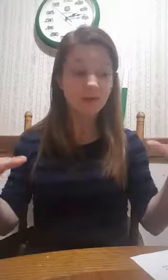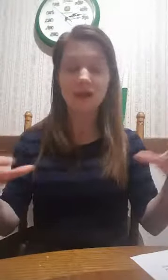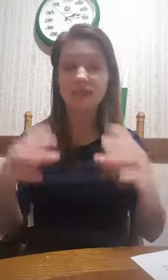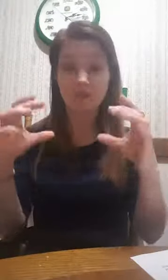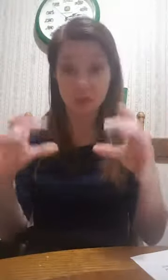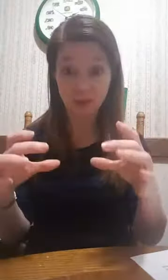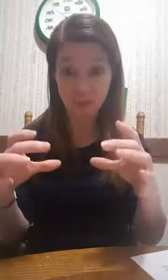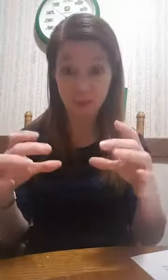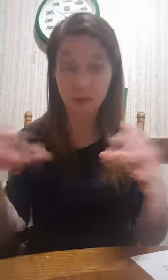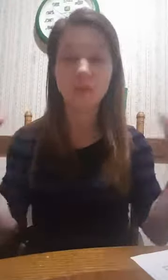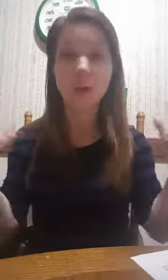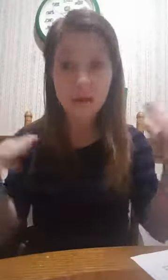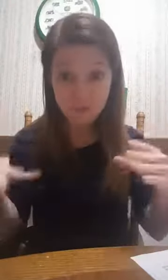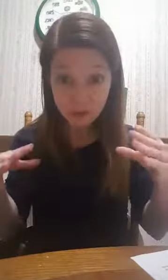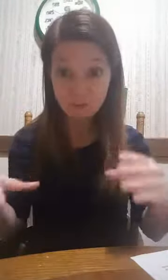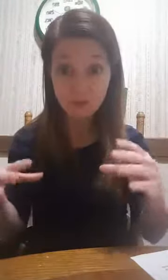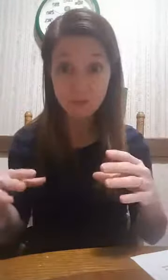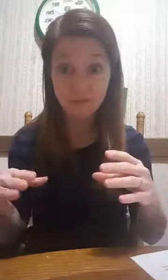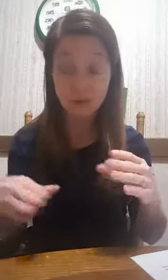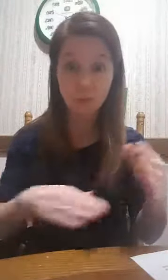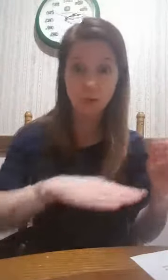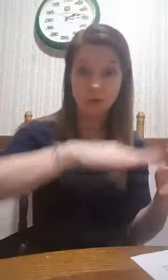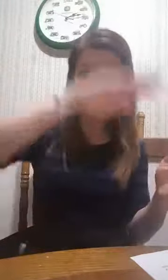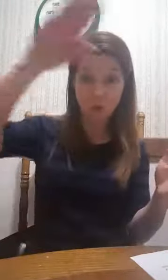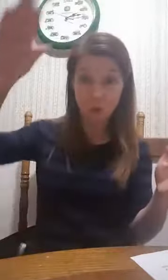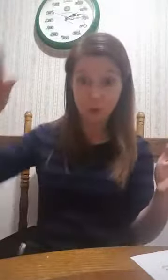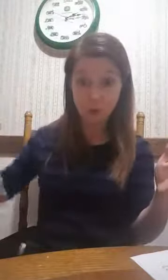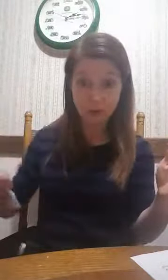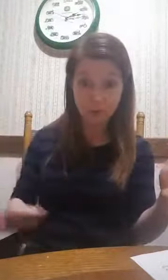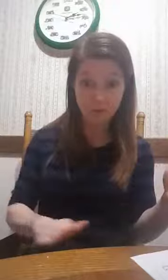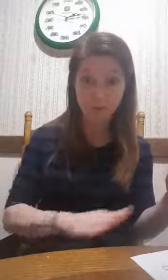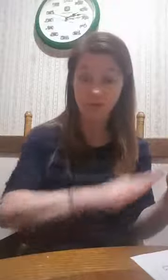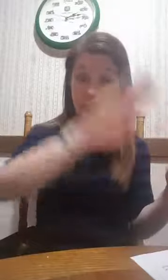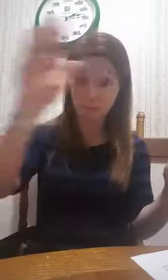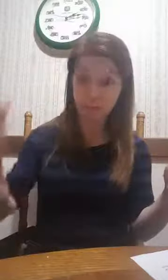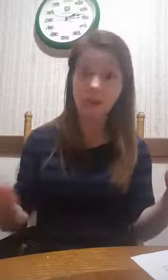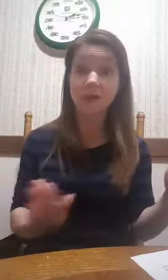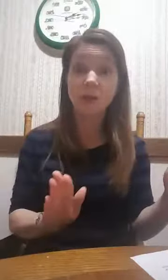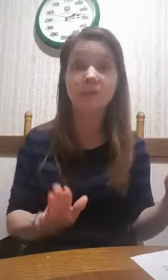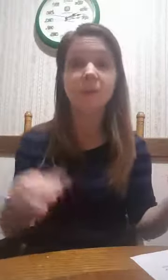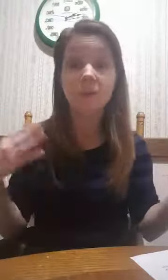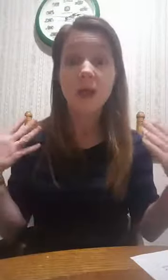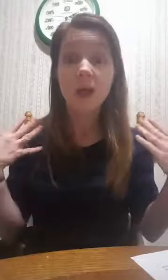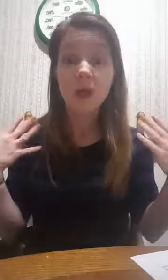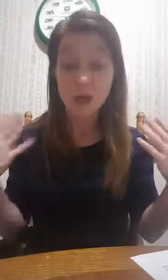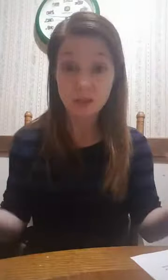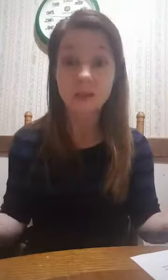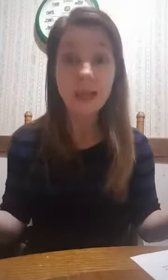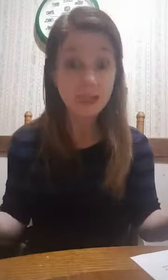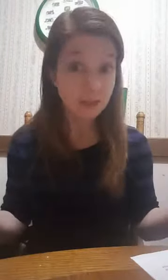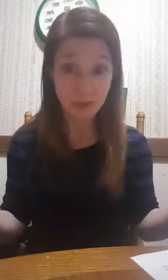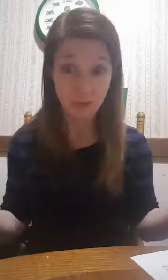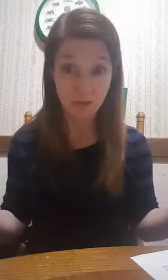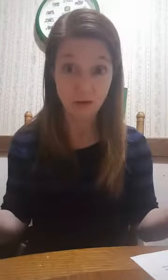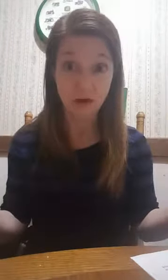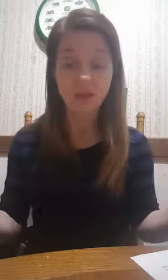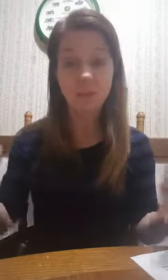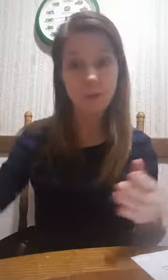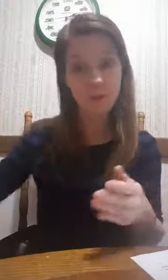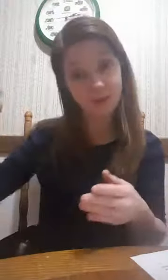and they form a sleep cycle. So, every sleep cycle where you go around these types of sleep is 90 minutes. All right? Some people's